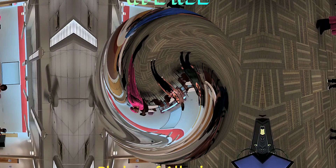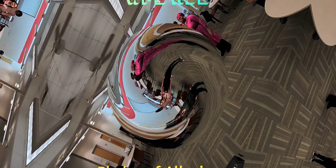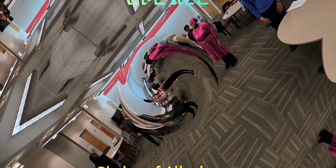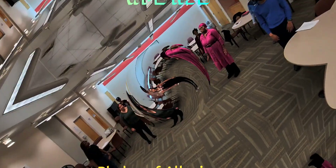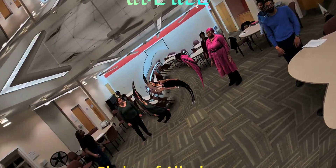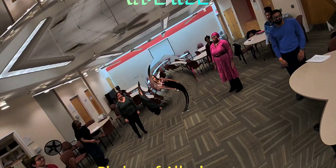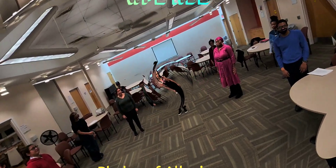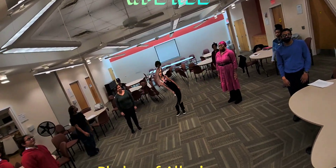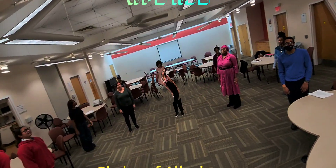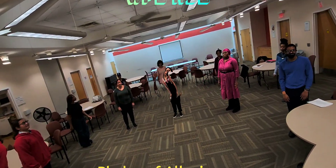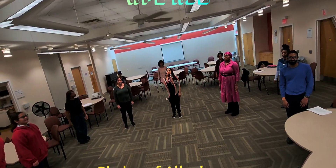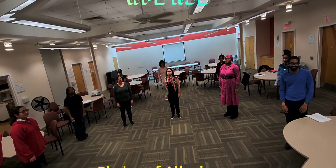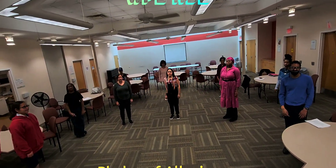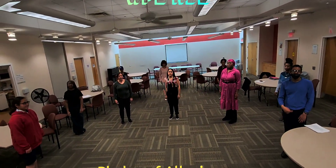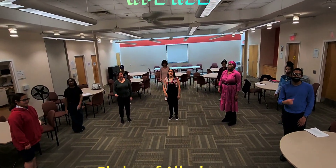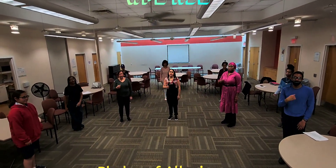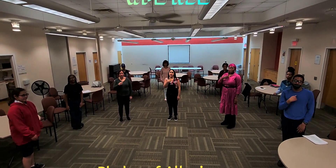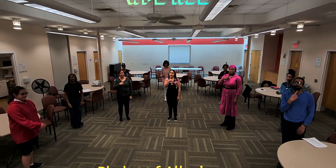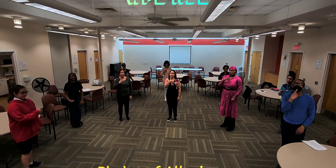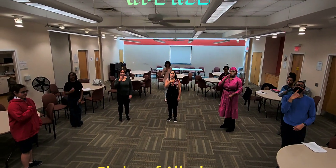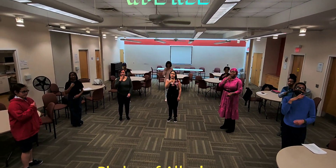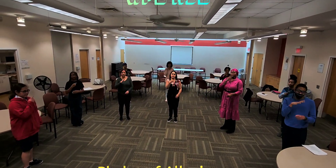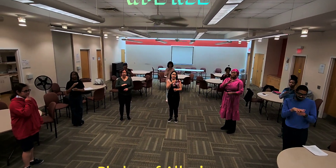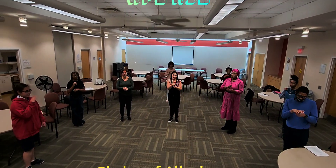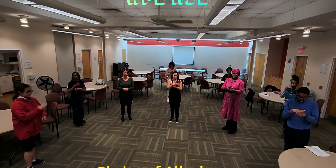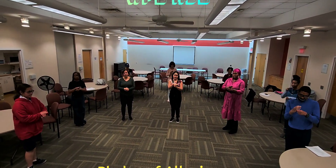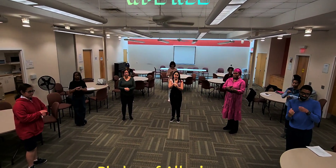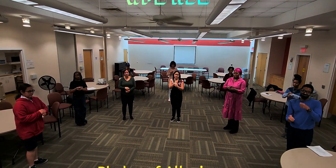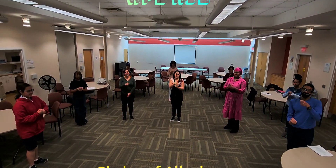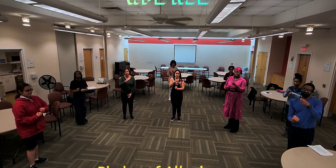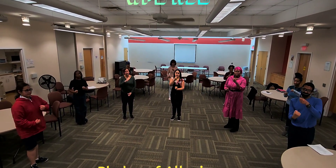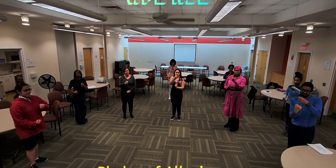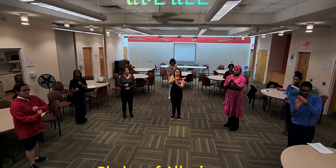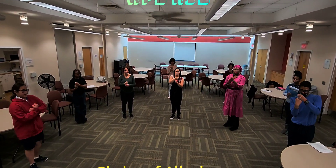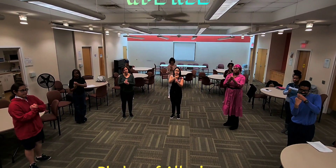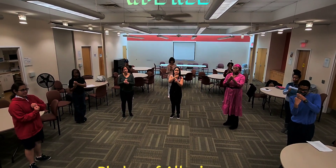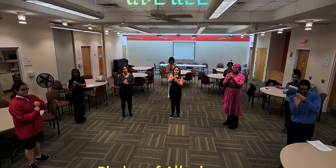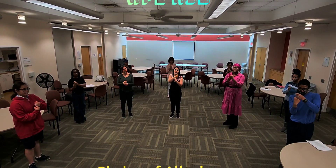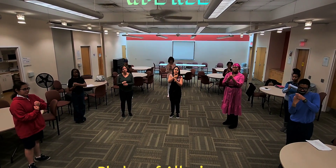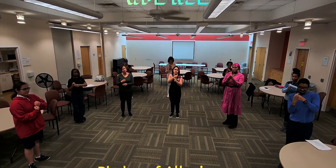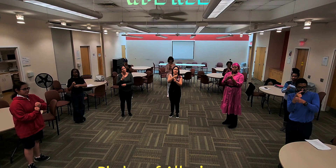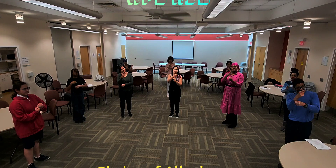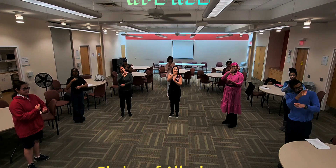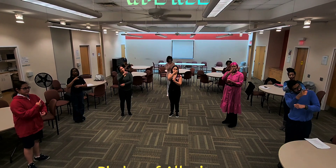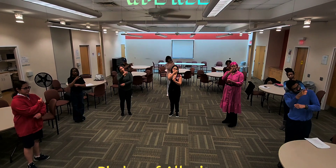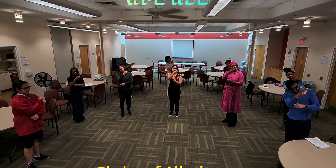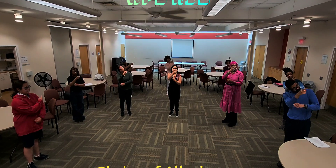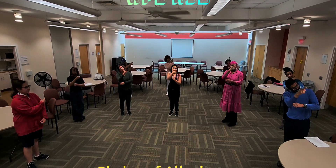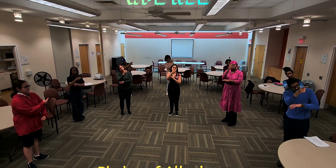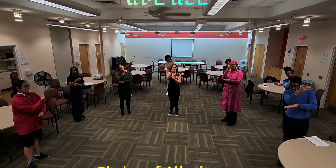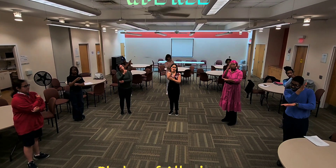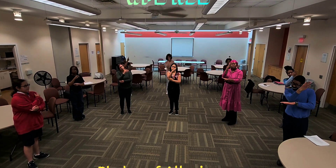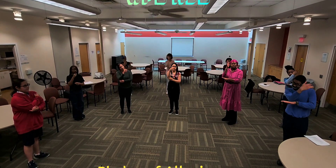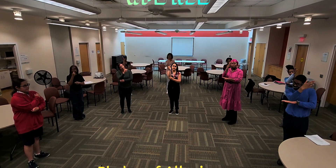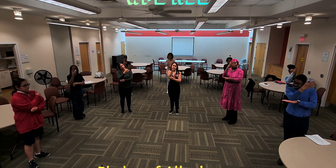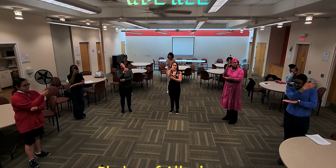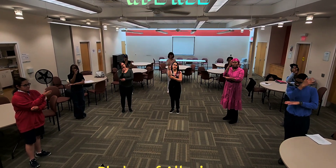I pledge allegiance to the flag